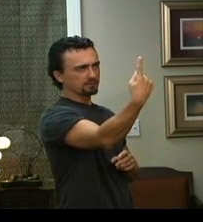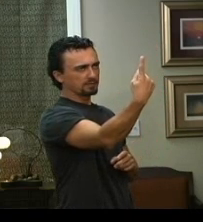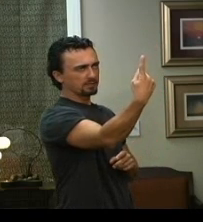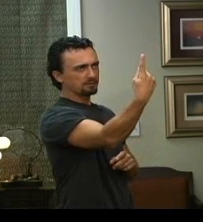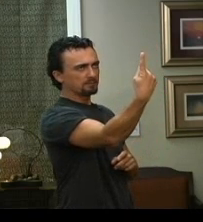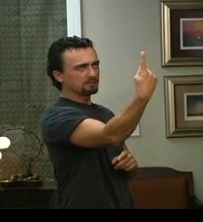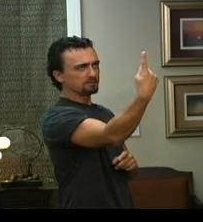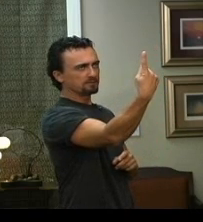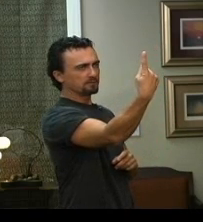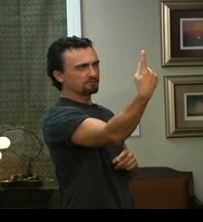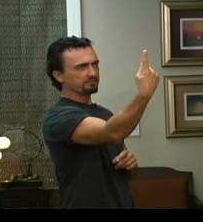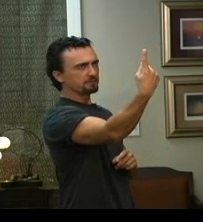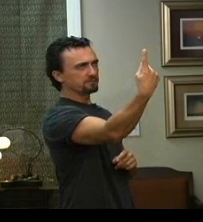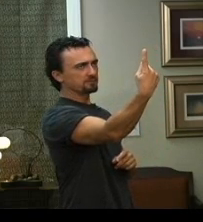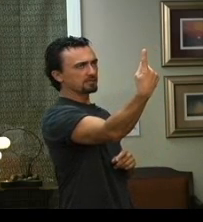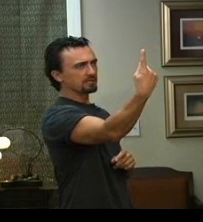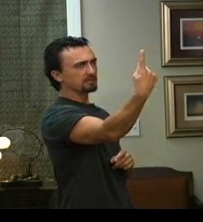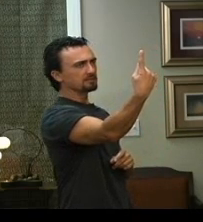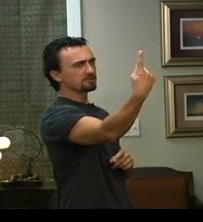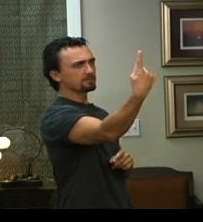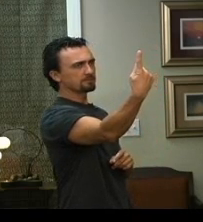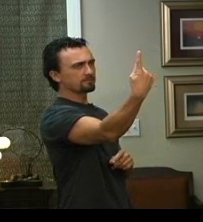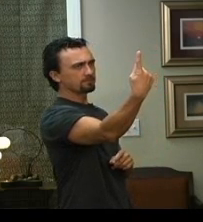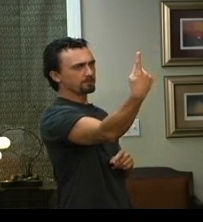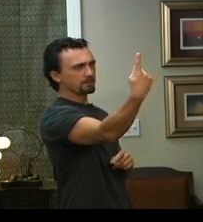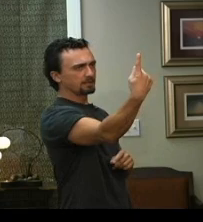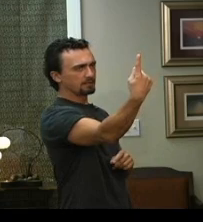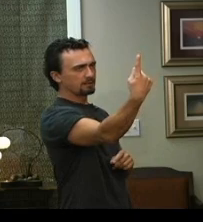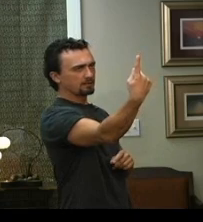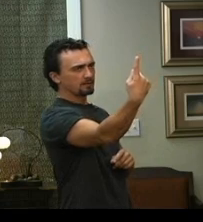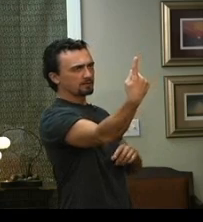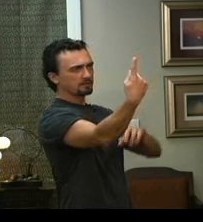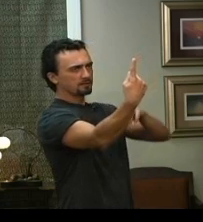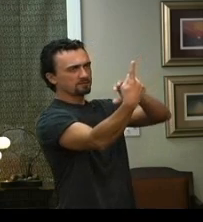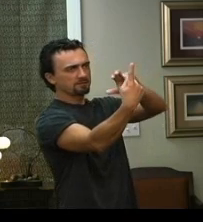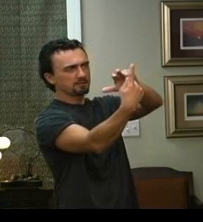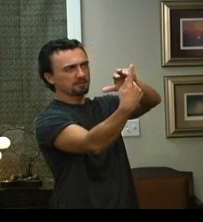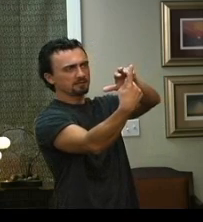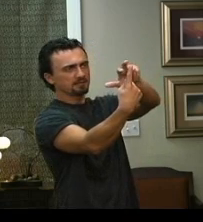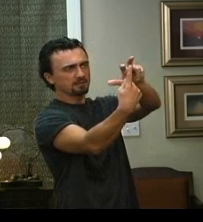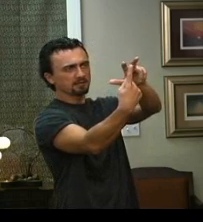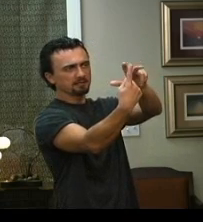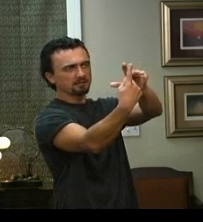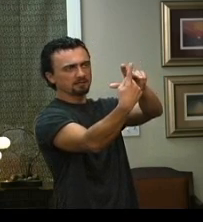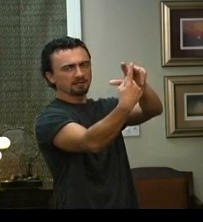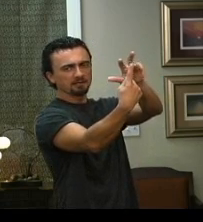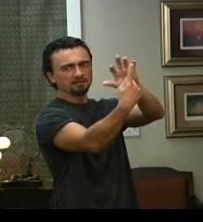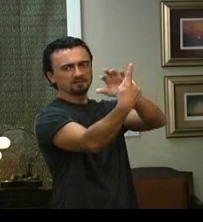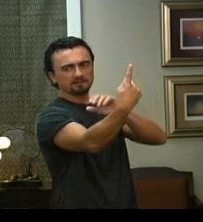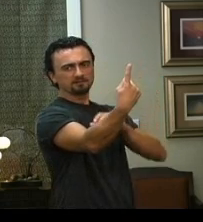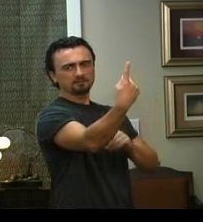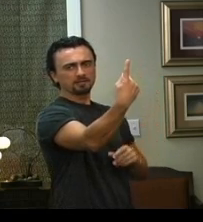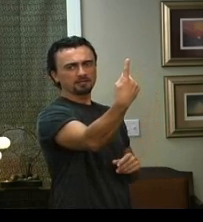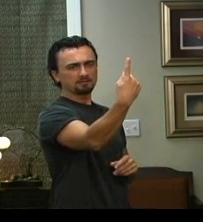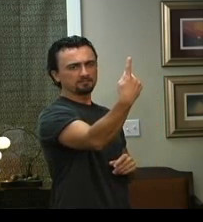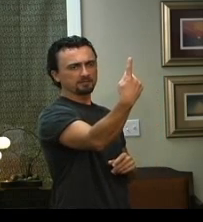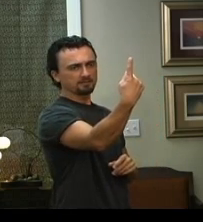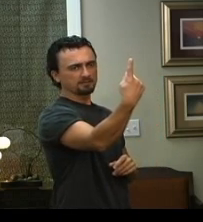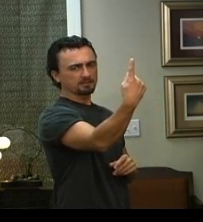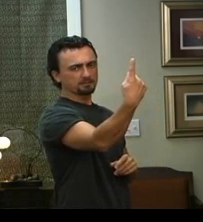it Now you want to focus your eyes On seeing that haziness around the fingertip